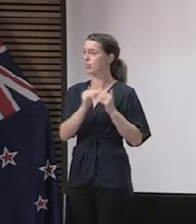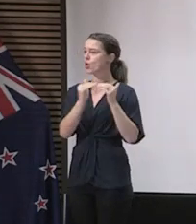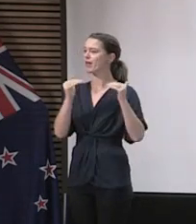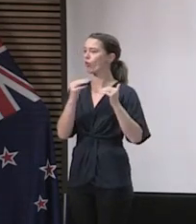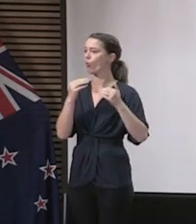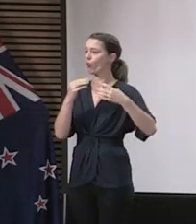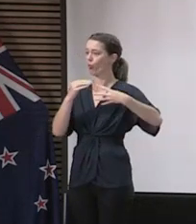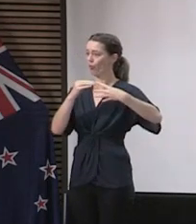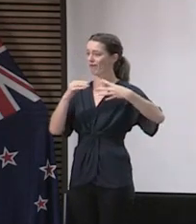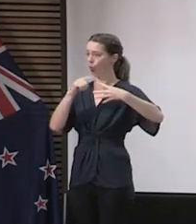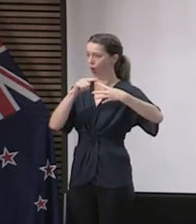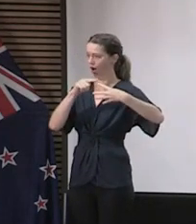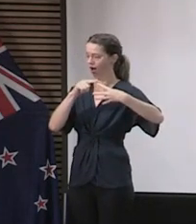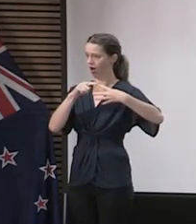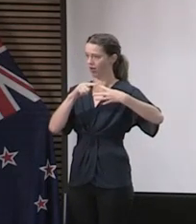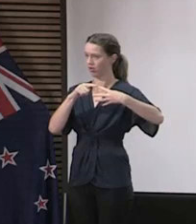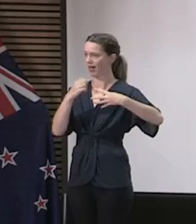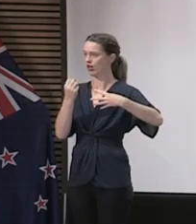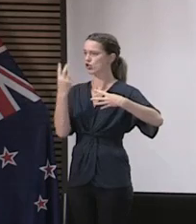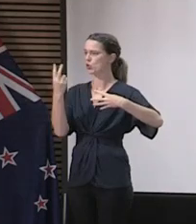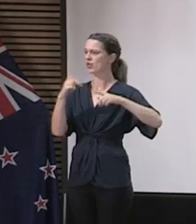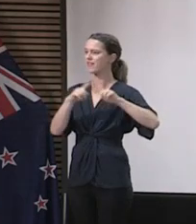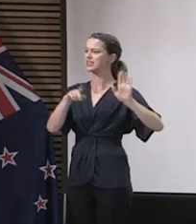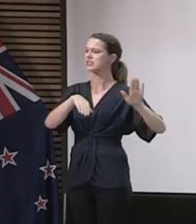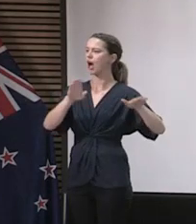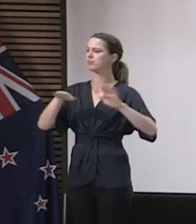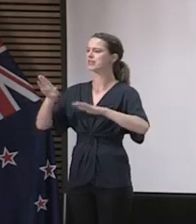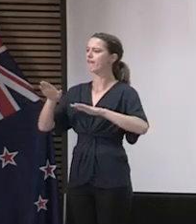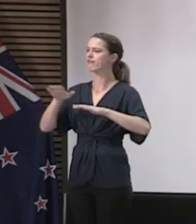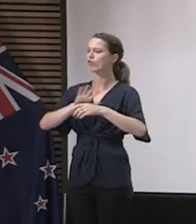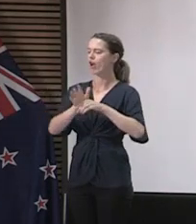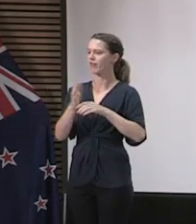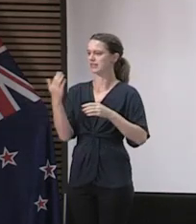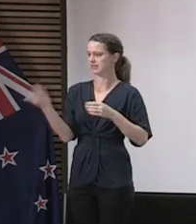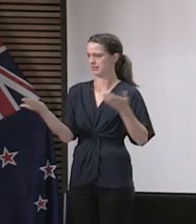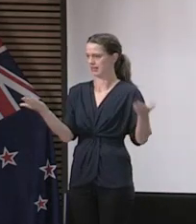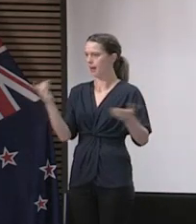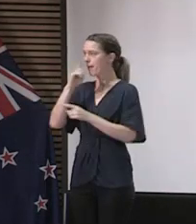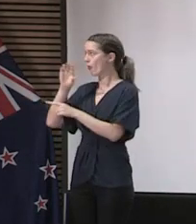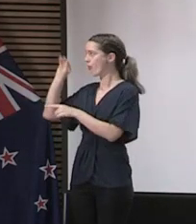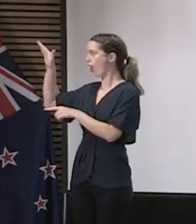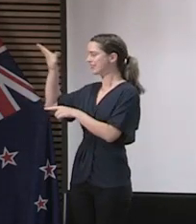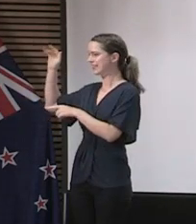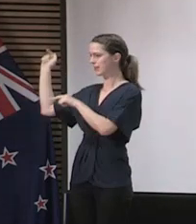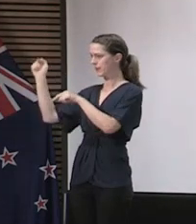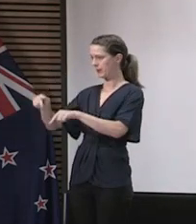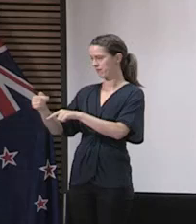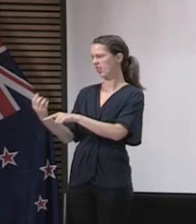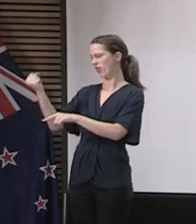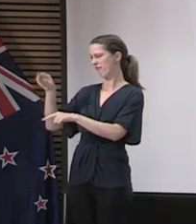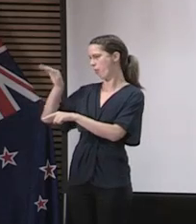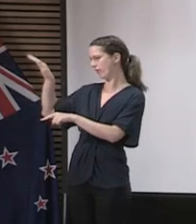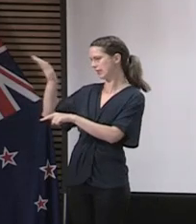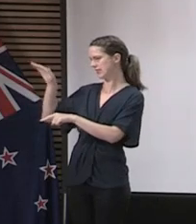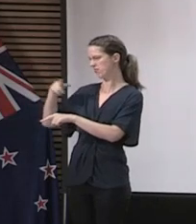we've got effectively two types of cases. People who are arriving into the country from overseas who go into quarantine or